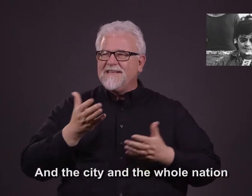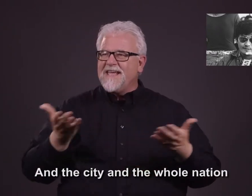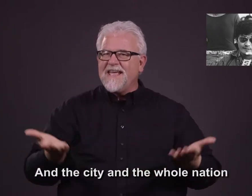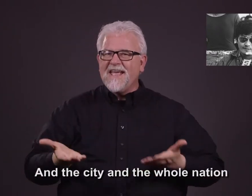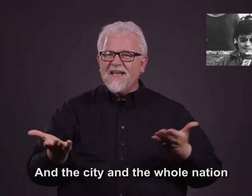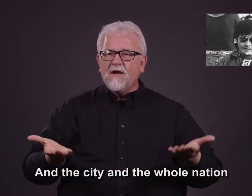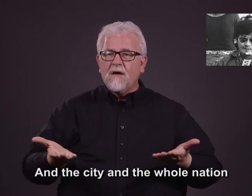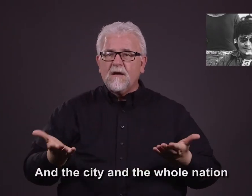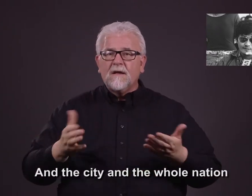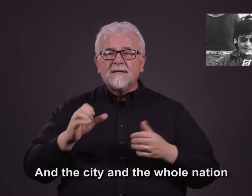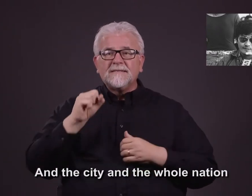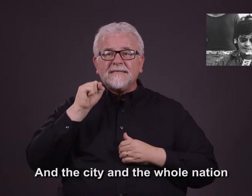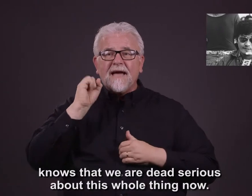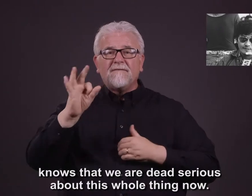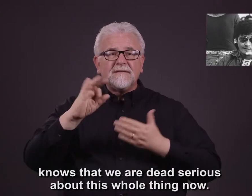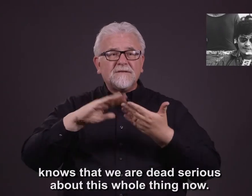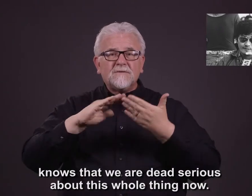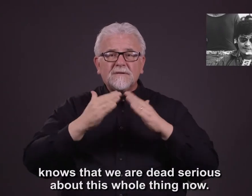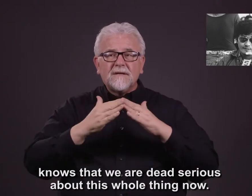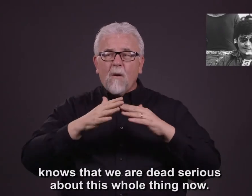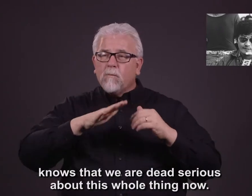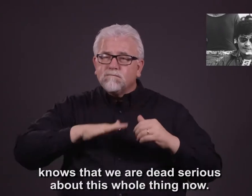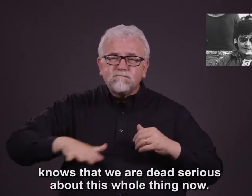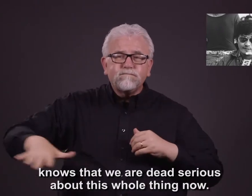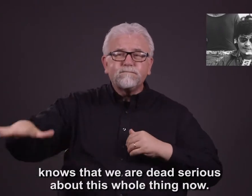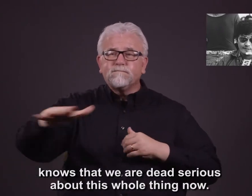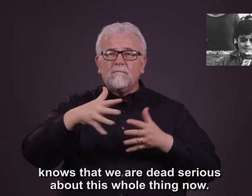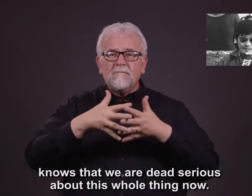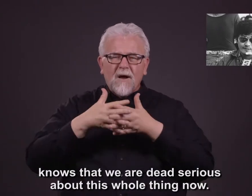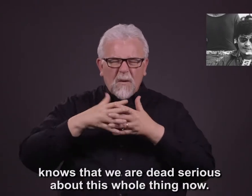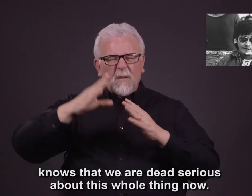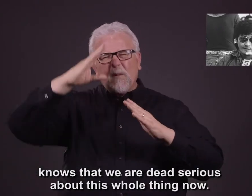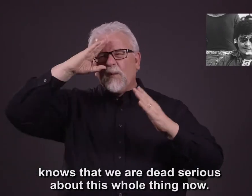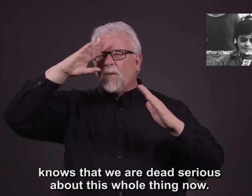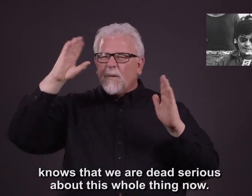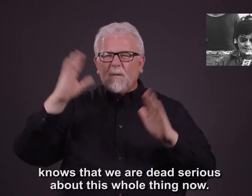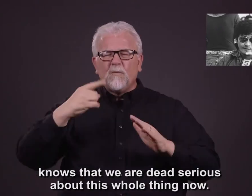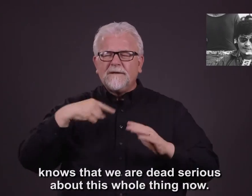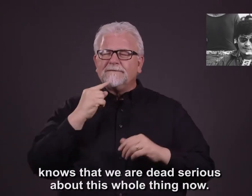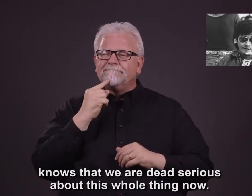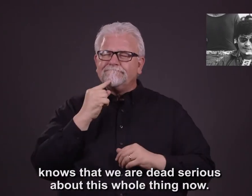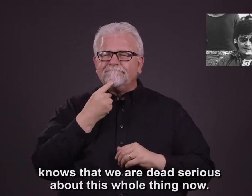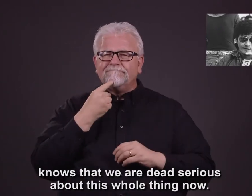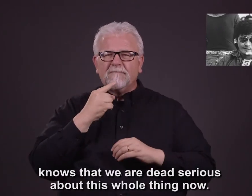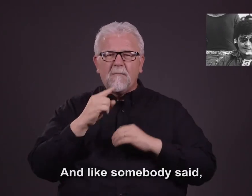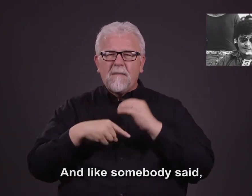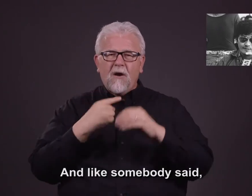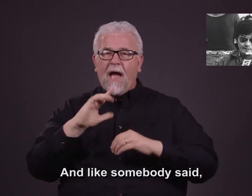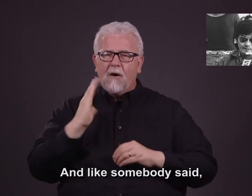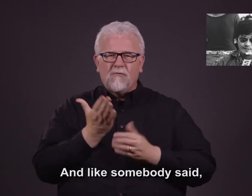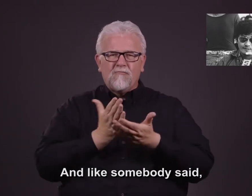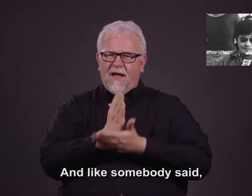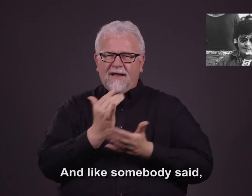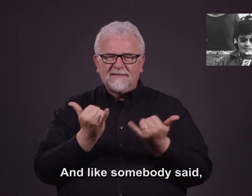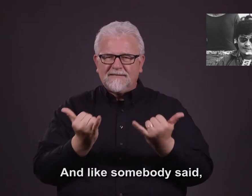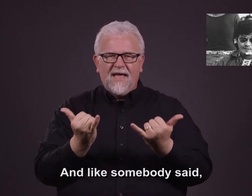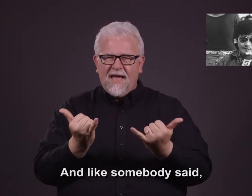and the whole nation knows that we are dead serious about this whole thing now. And like somebody said,